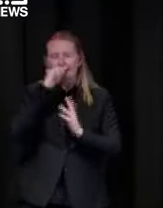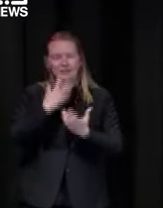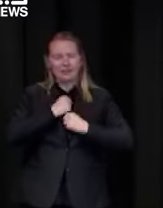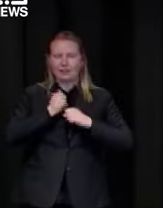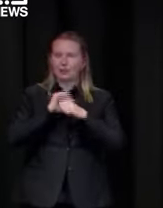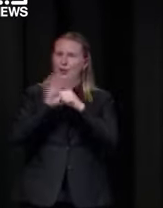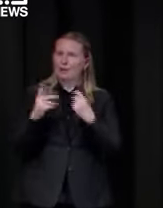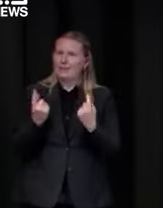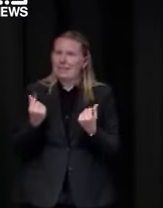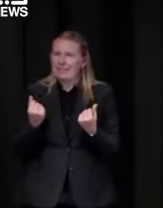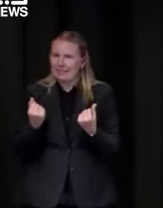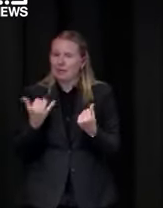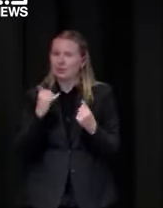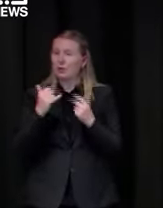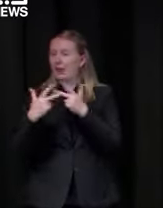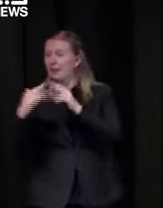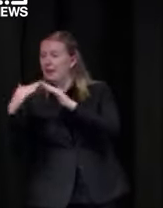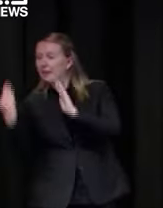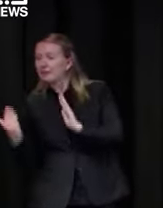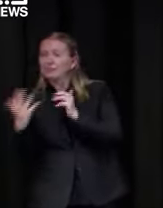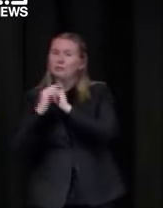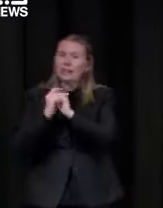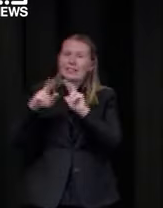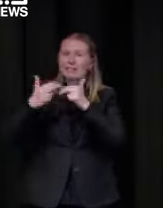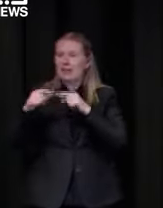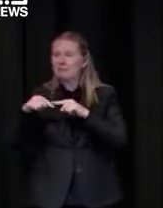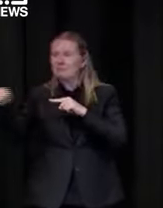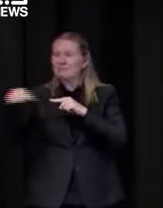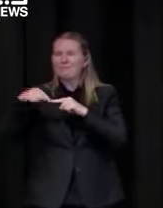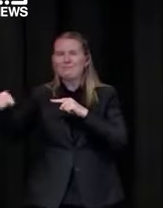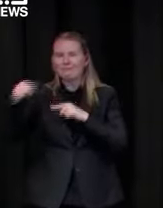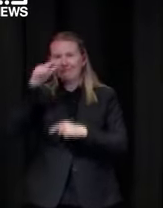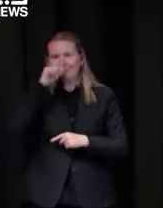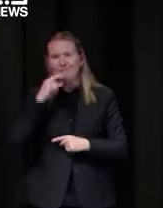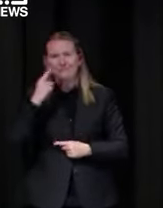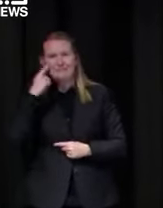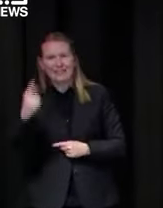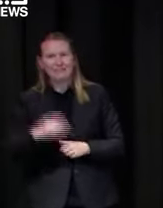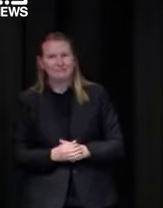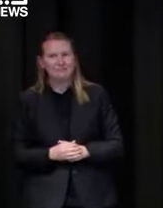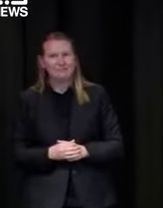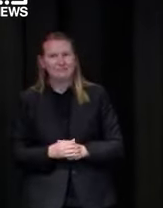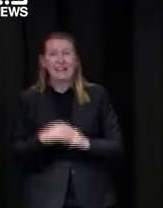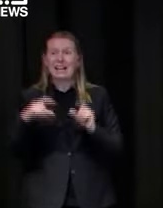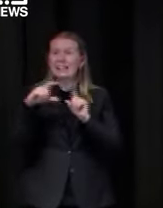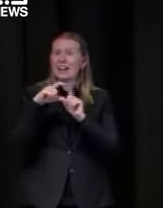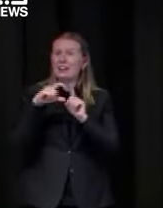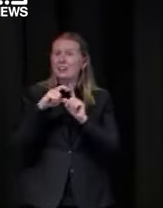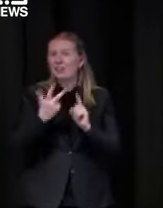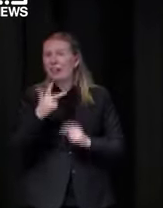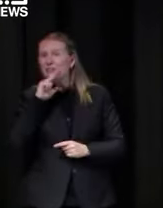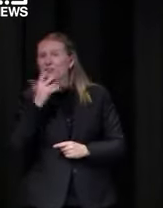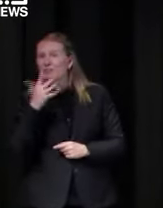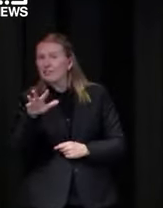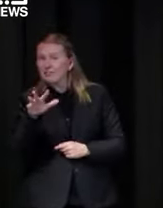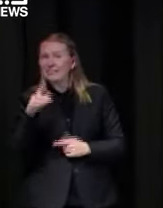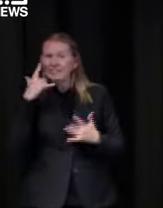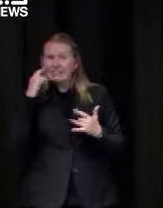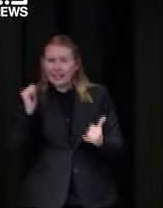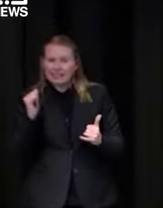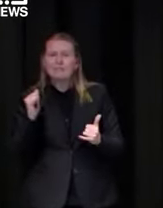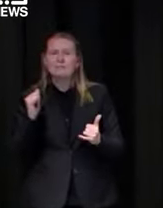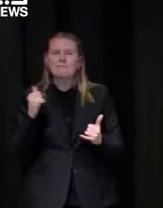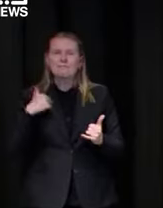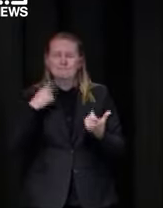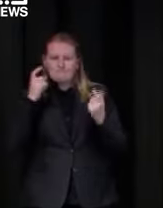uh when we'd rather they avoided that um finally in dandelion we're seeing around 850 tests today again i'm concerned in the southeastern suburbs with